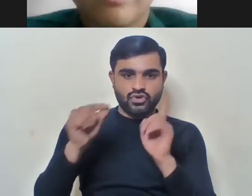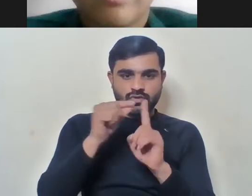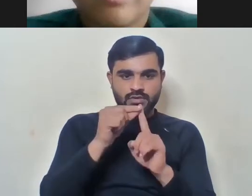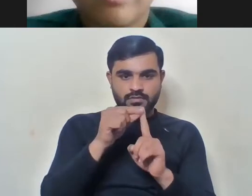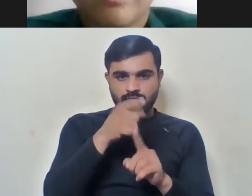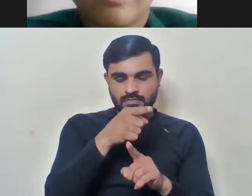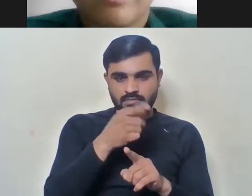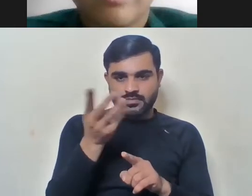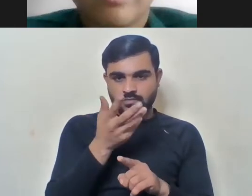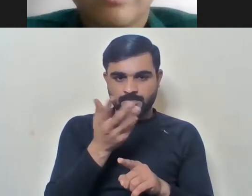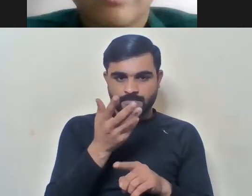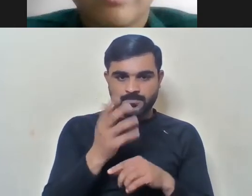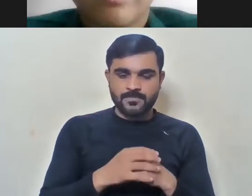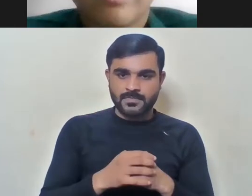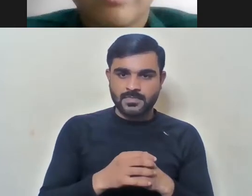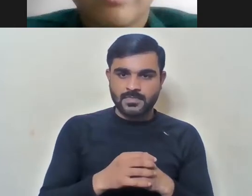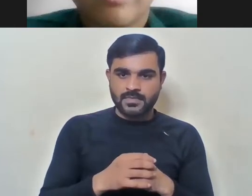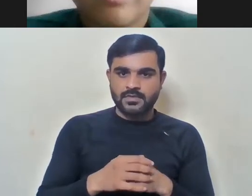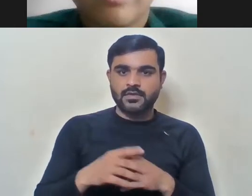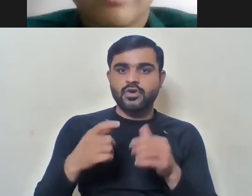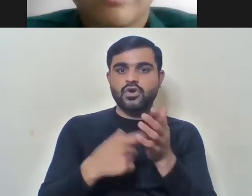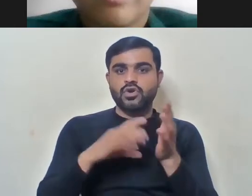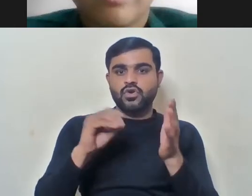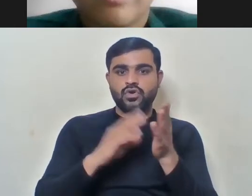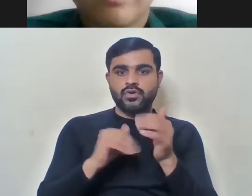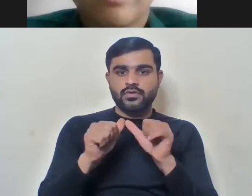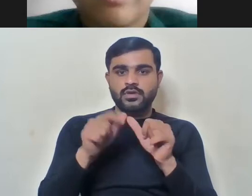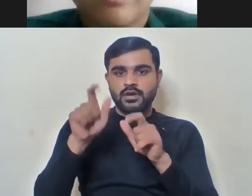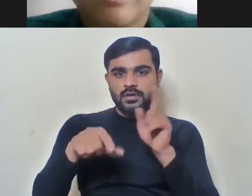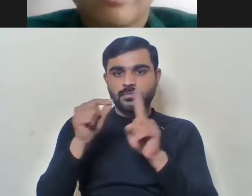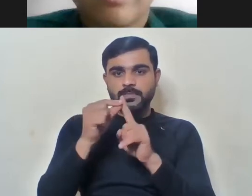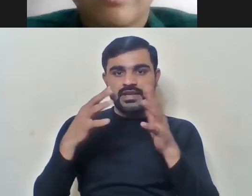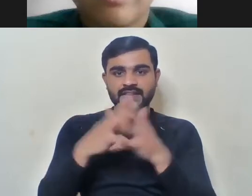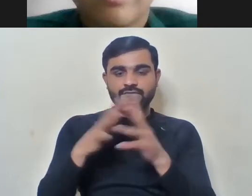which kind of laws are there for PWDs?